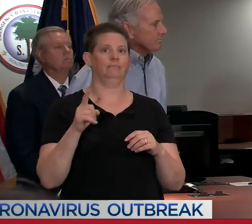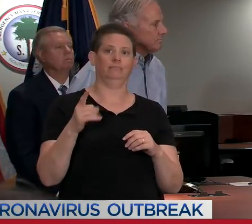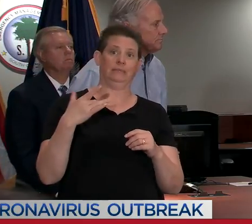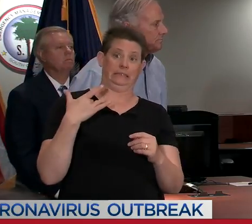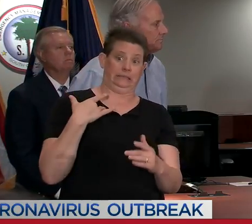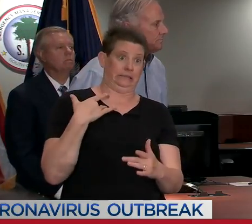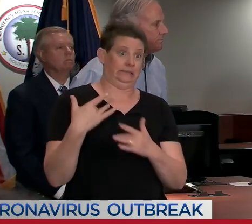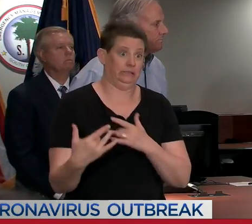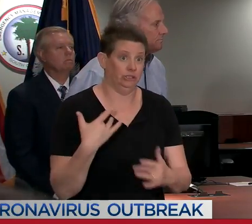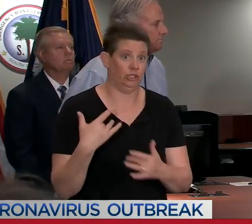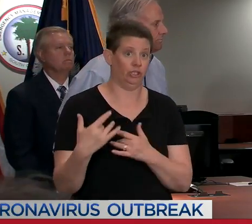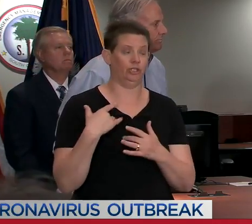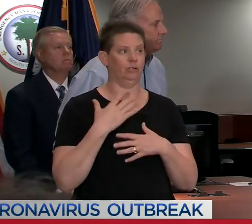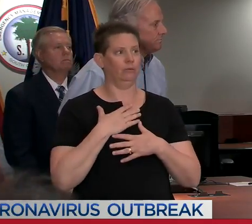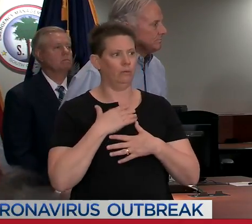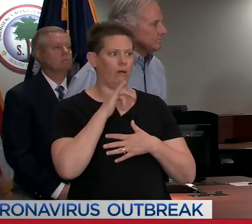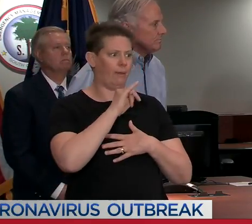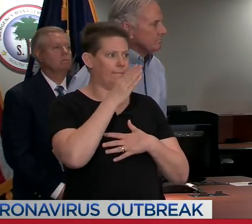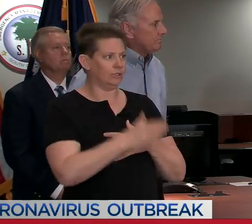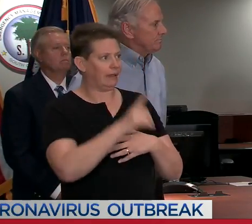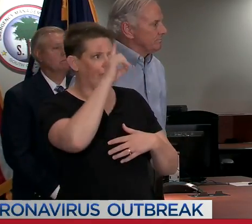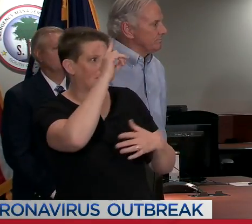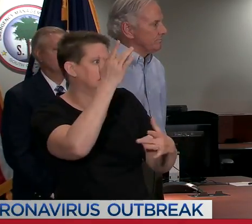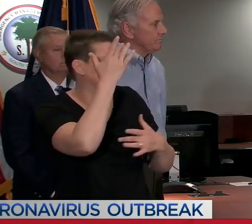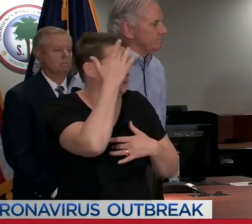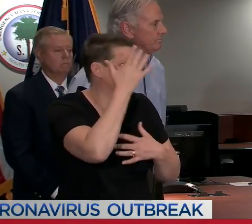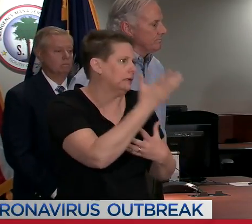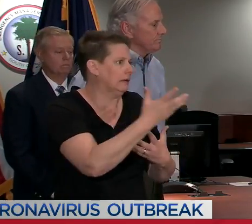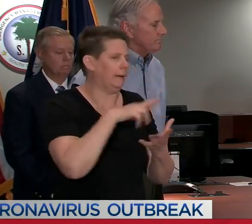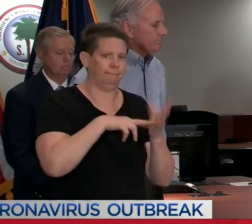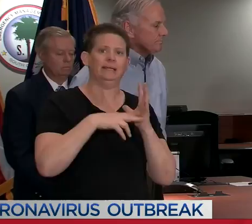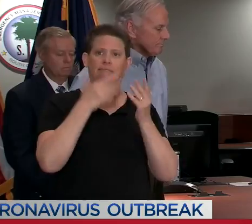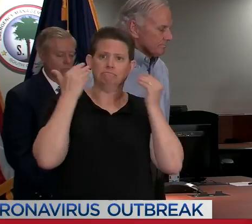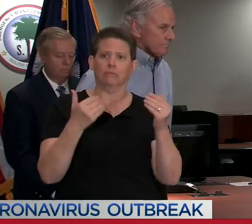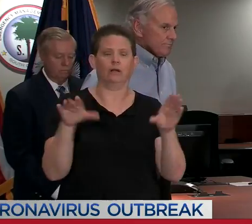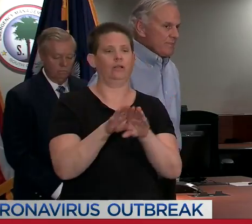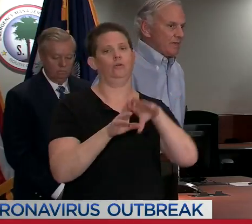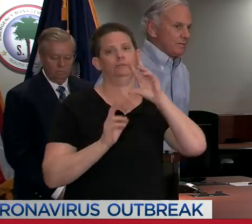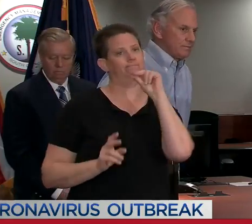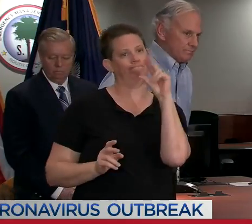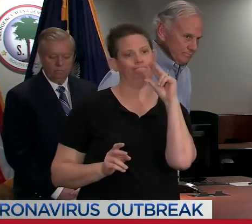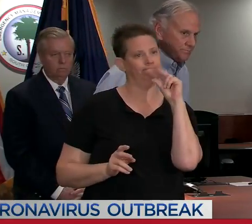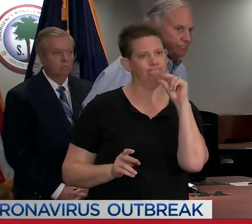may have been a worker in my work site who's ill, but that's not an indication to just close a business. Dr. Bell, while you're there, Thank